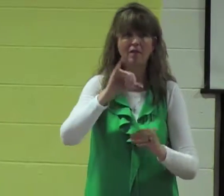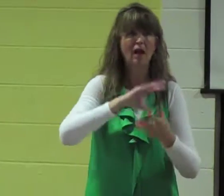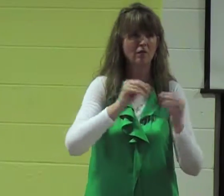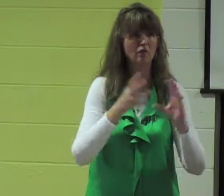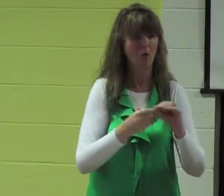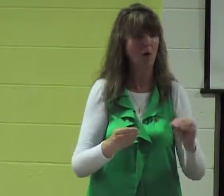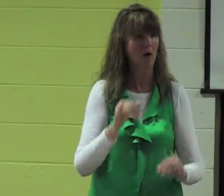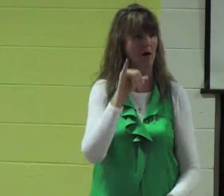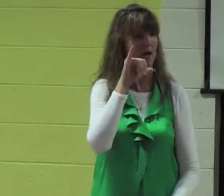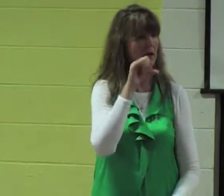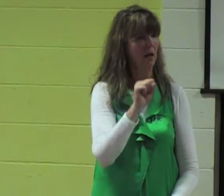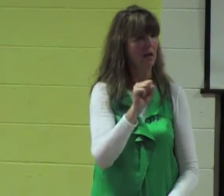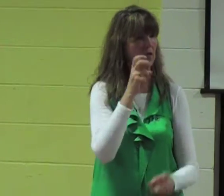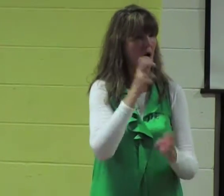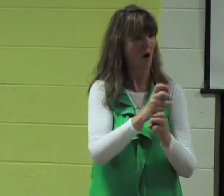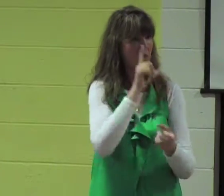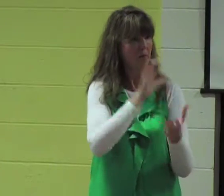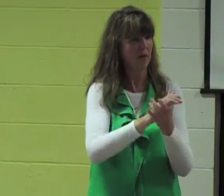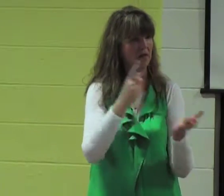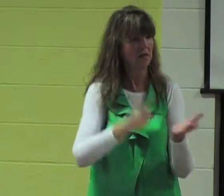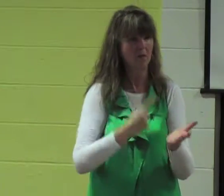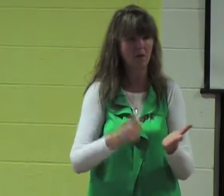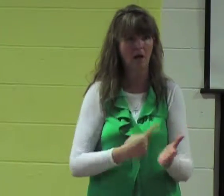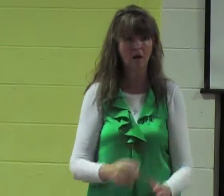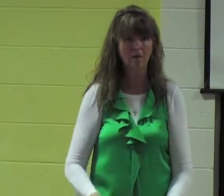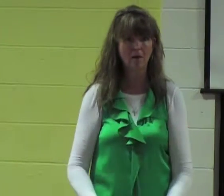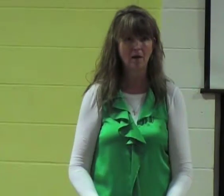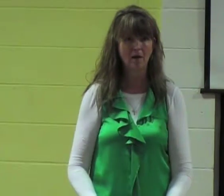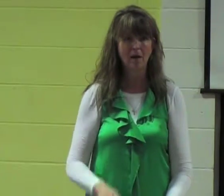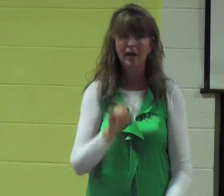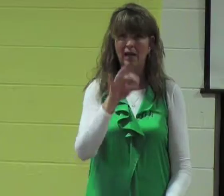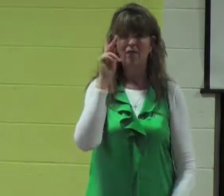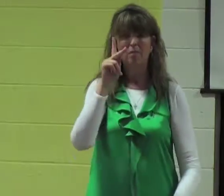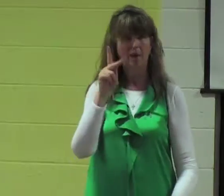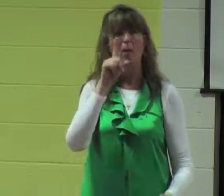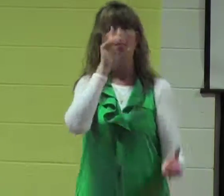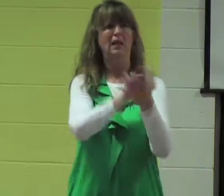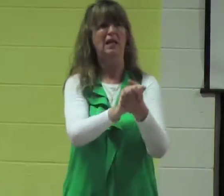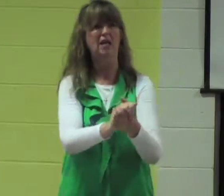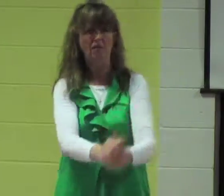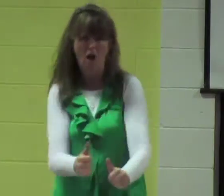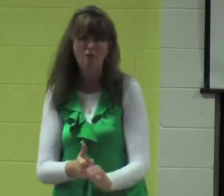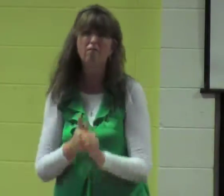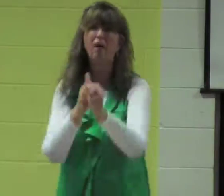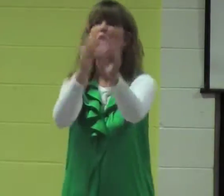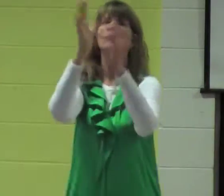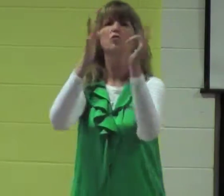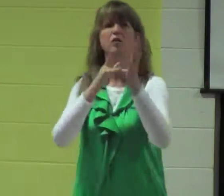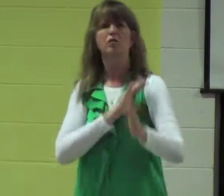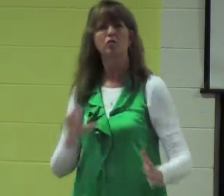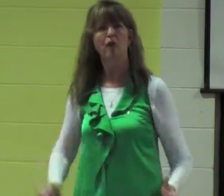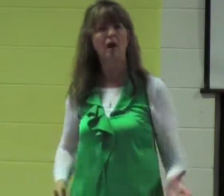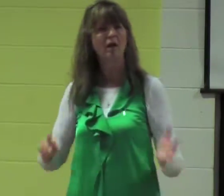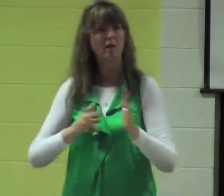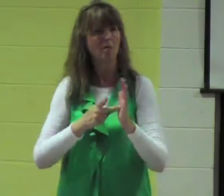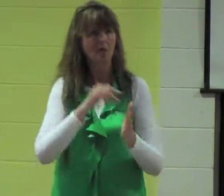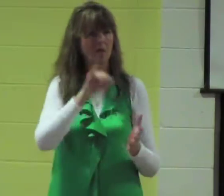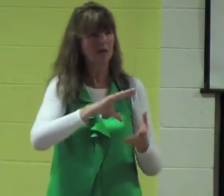believers because that story is so hard to believe it's not something that could have been made up by humans